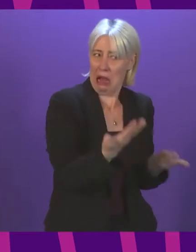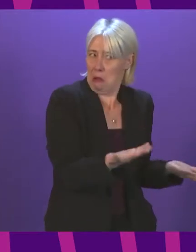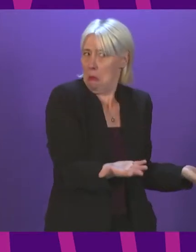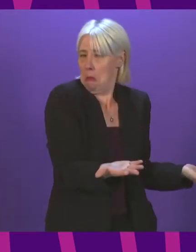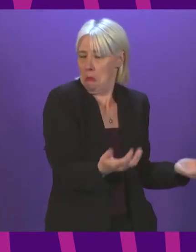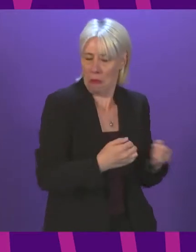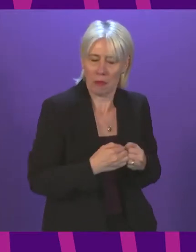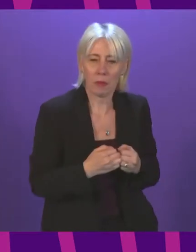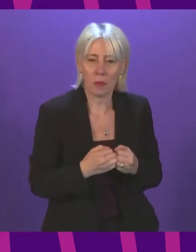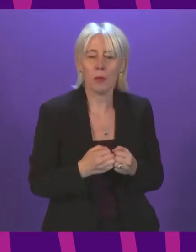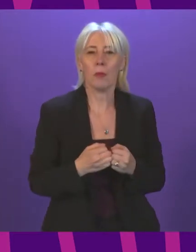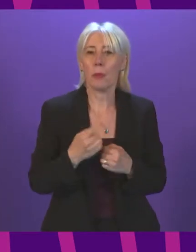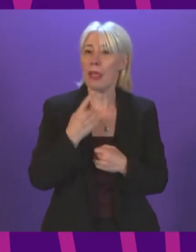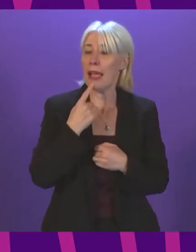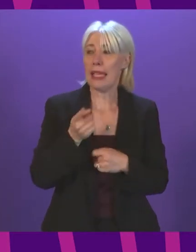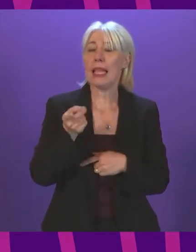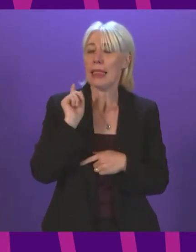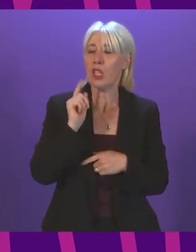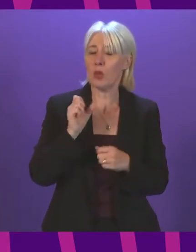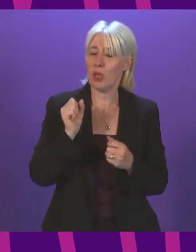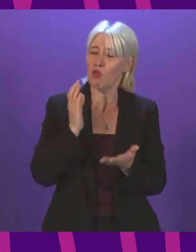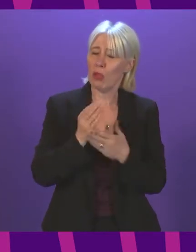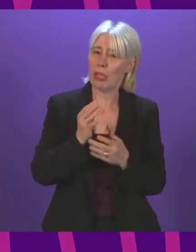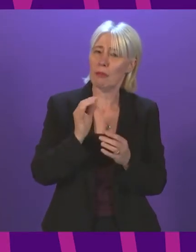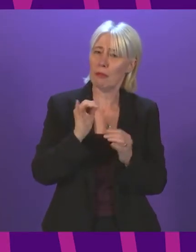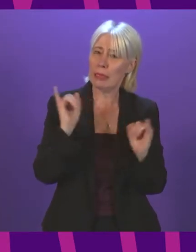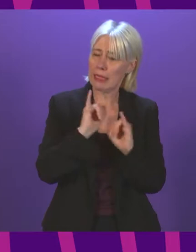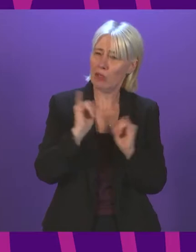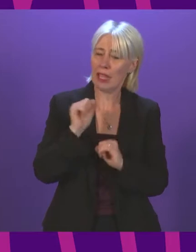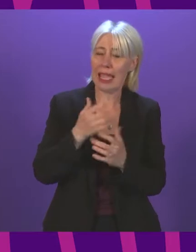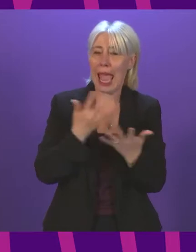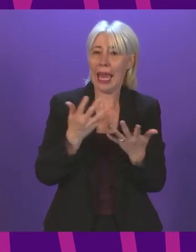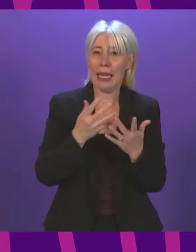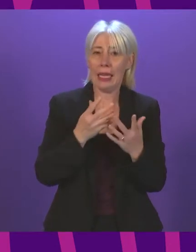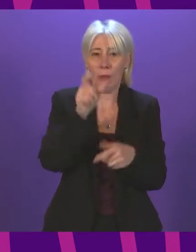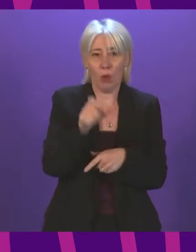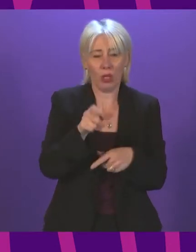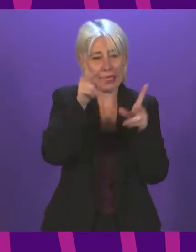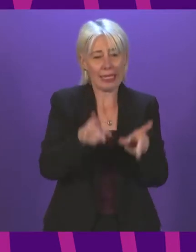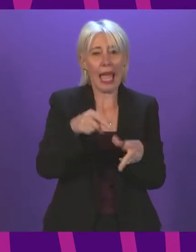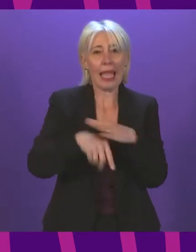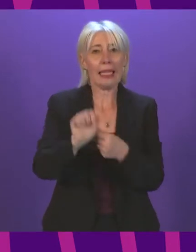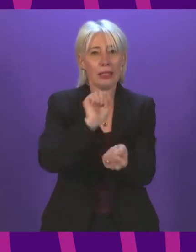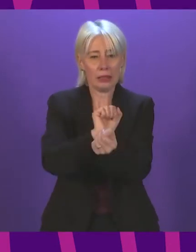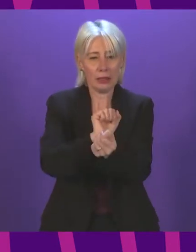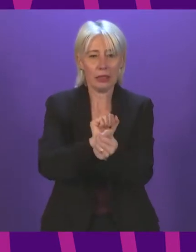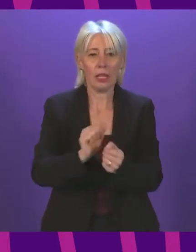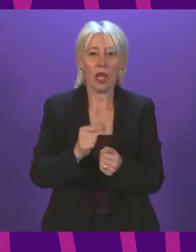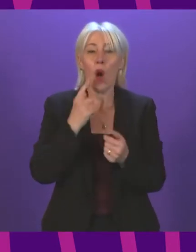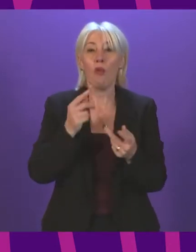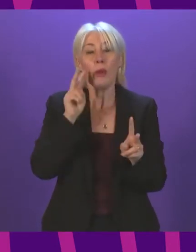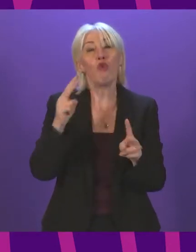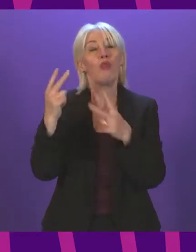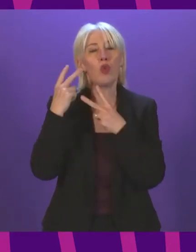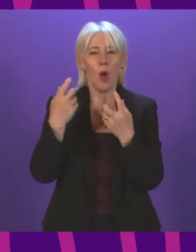in Parliament during portfolio questions last week, the Scottish Government takes very seriously the issue of deaths in custody. We have commissioned an independent review of how deaths in